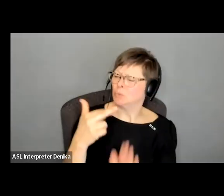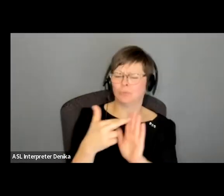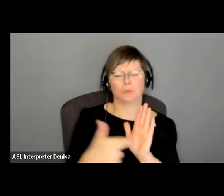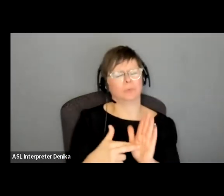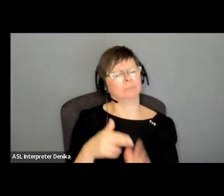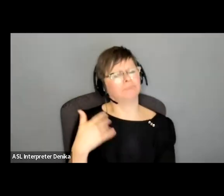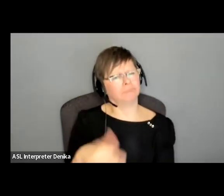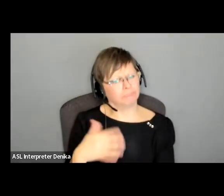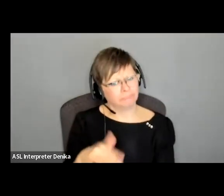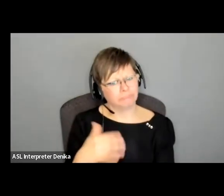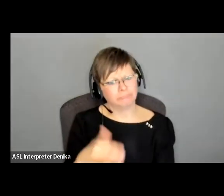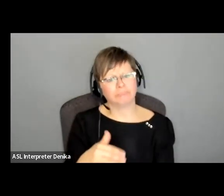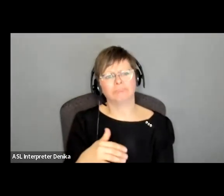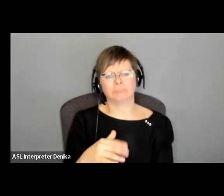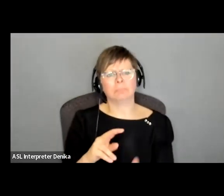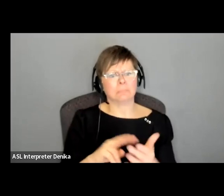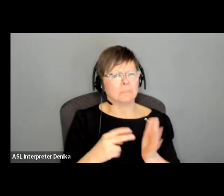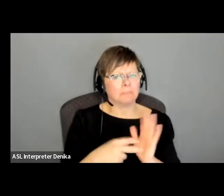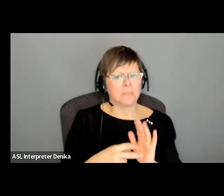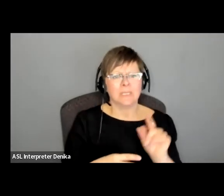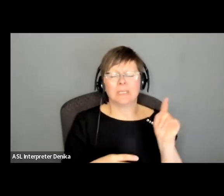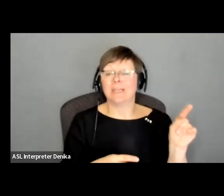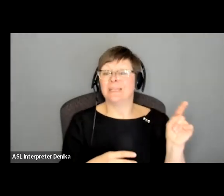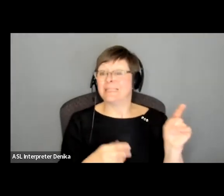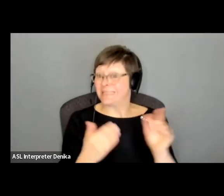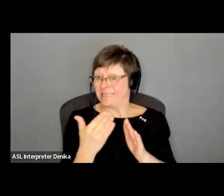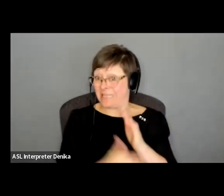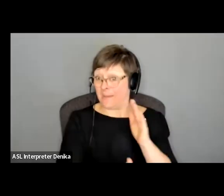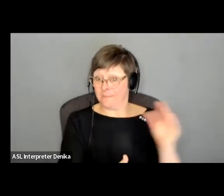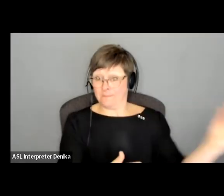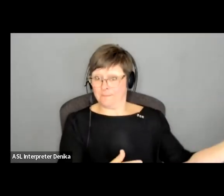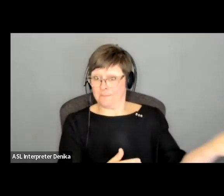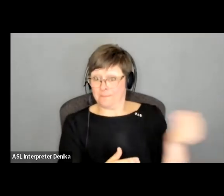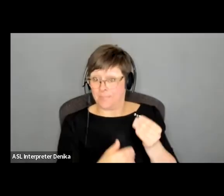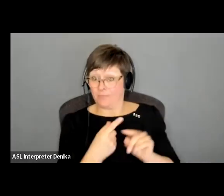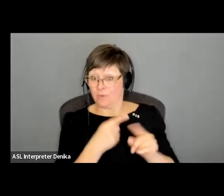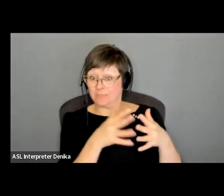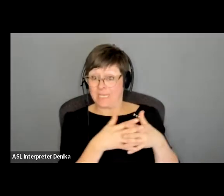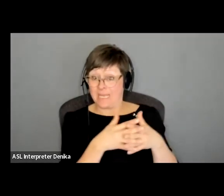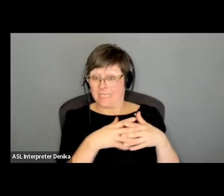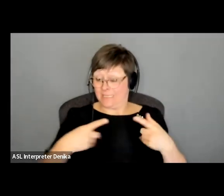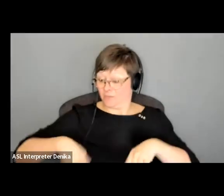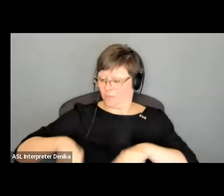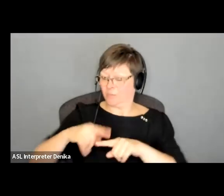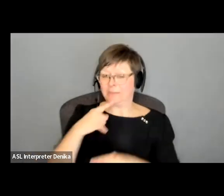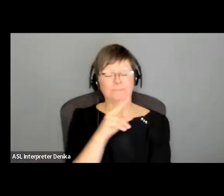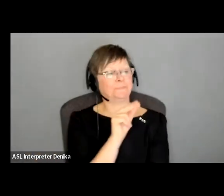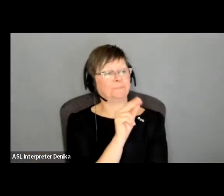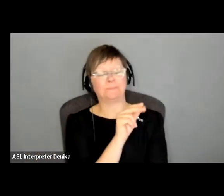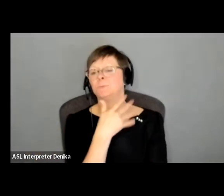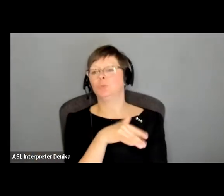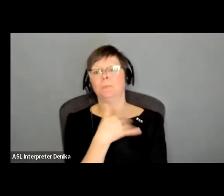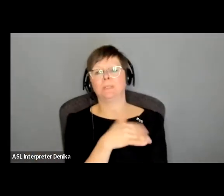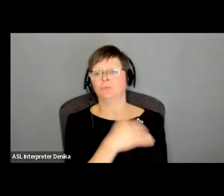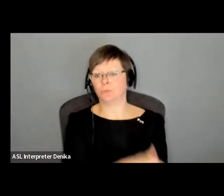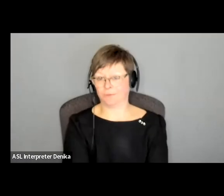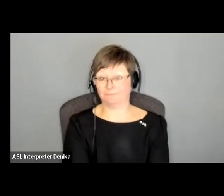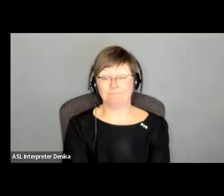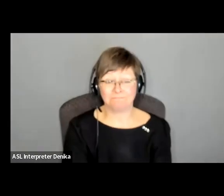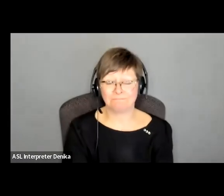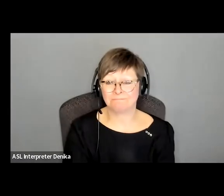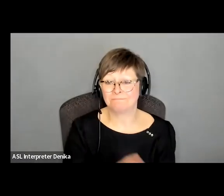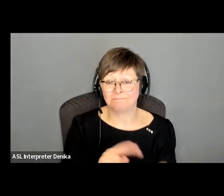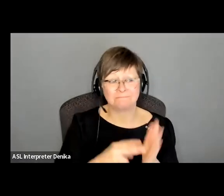you know sides come up from the states and have said you know what we can't do this this is too much and often their turnarounds are too